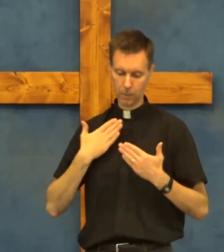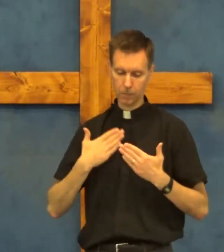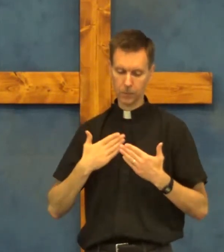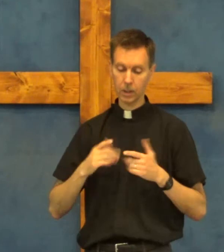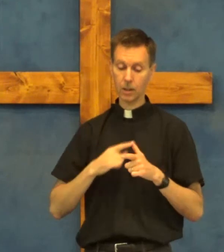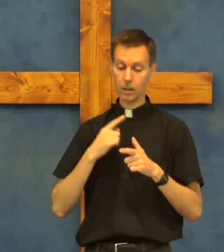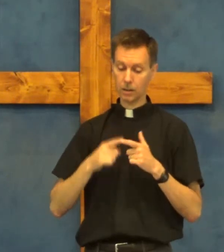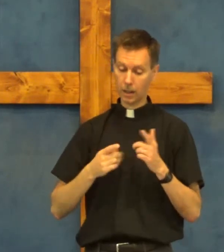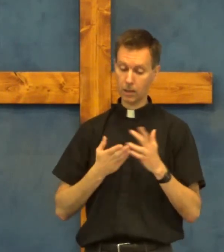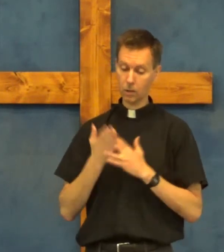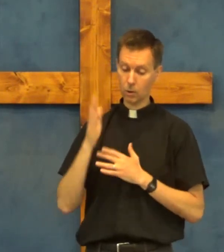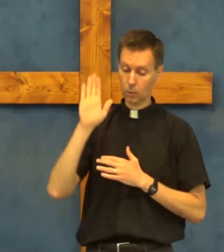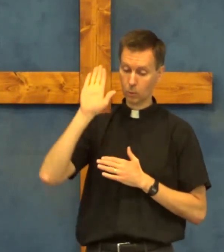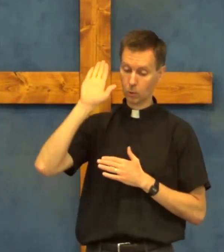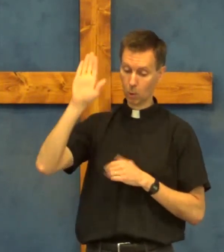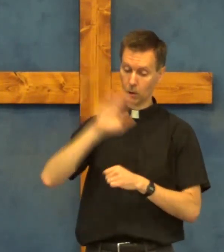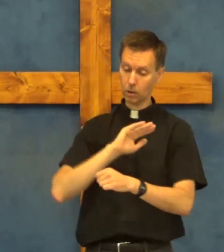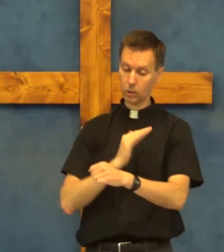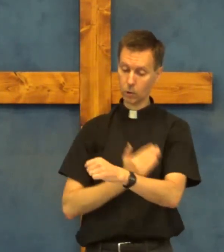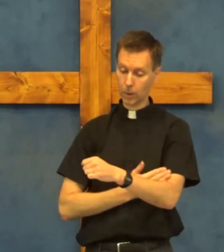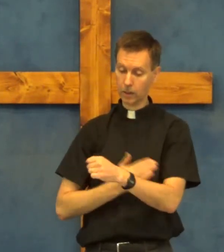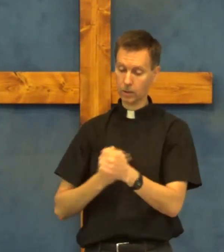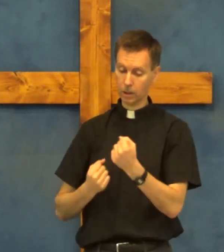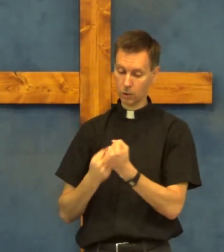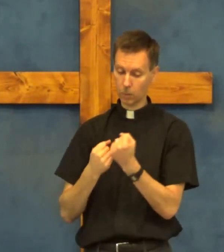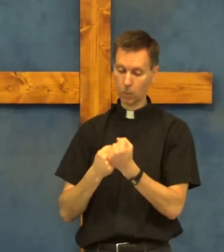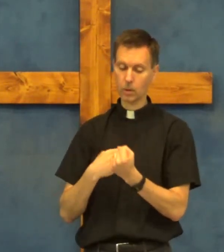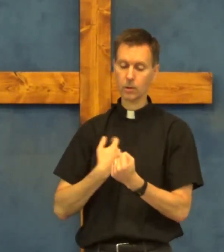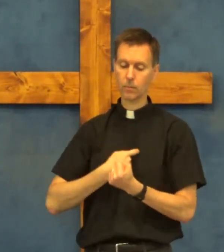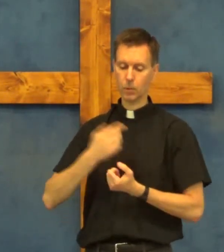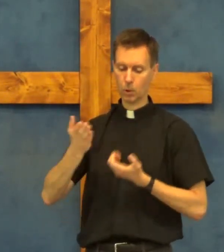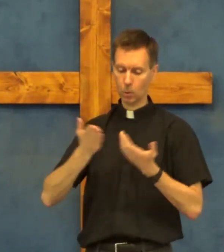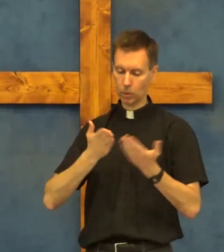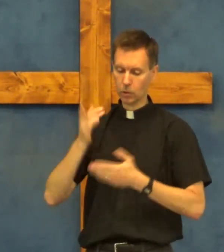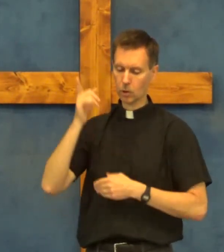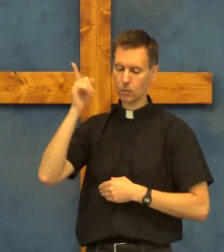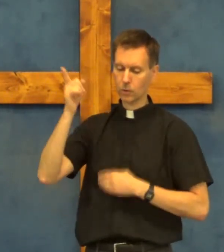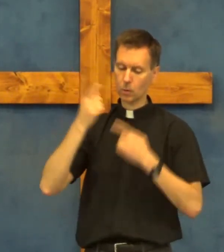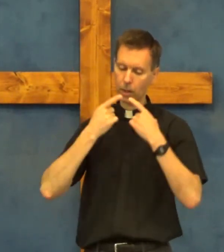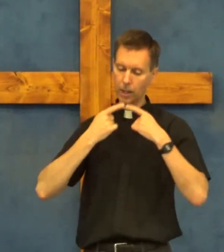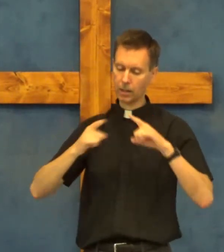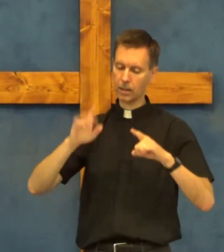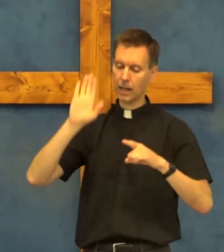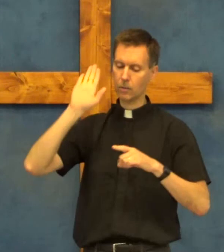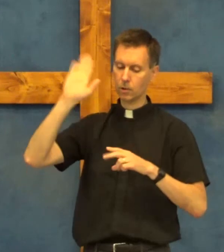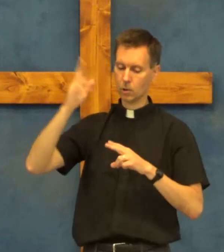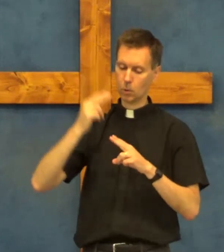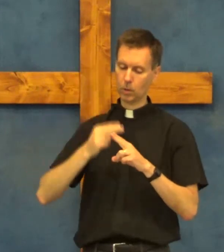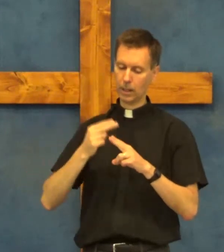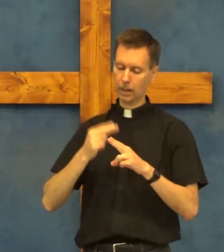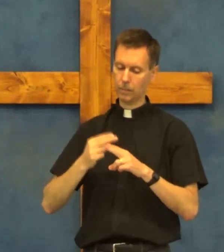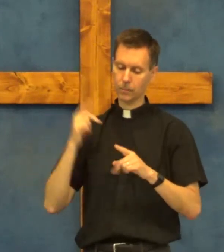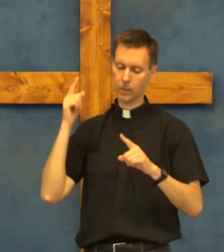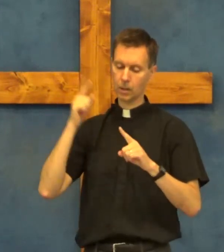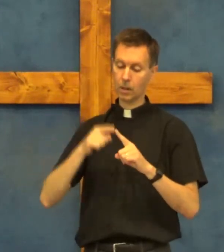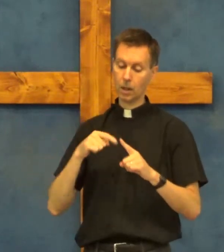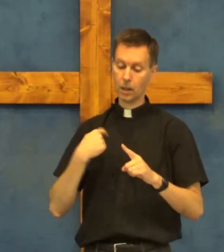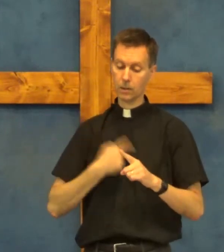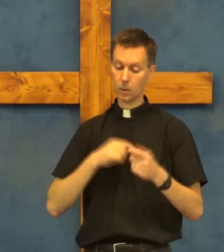then through your strength and support we serve you and denounce your name until